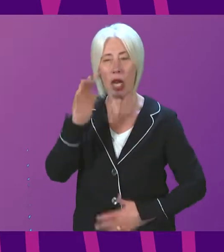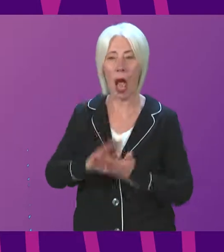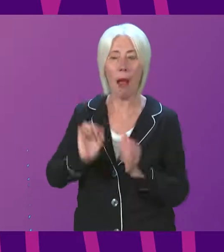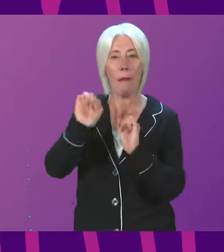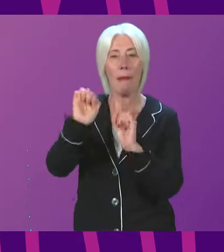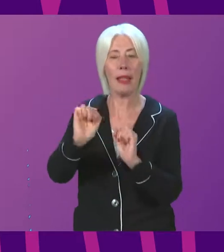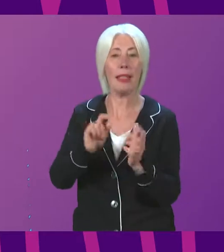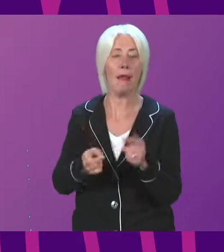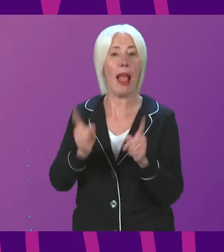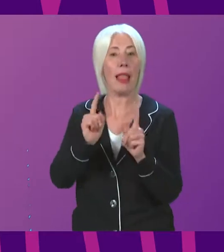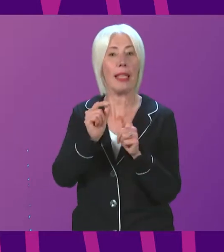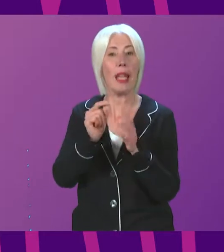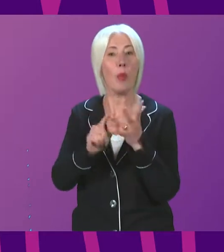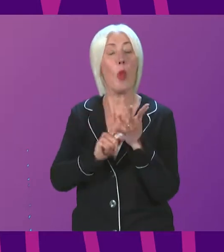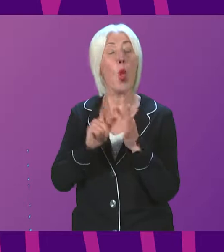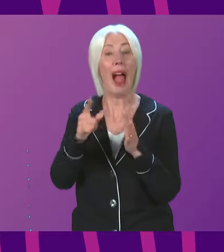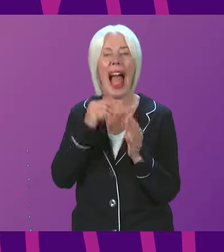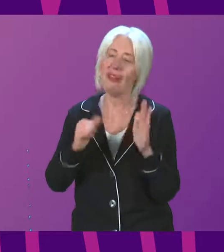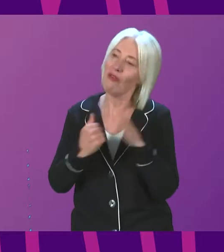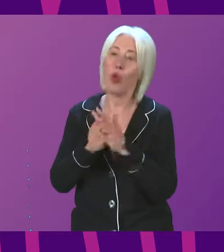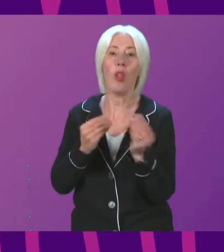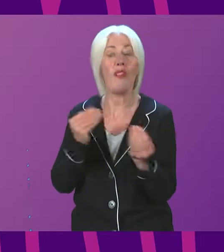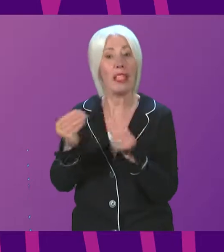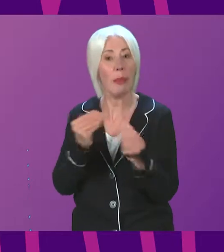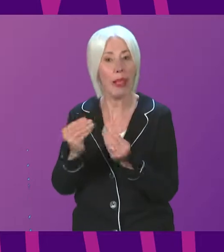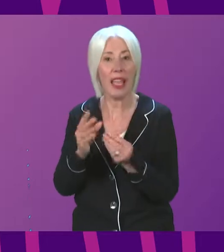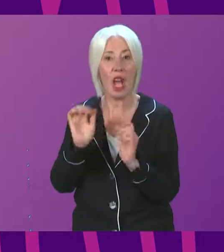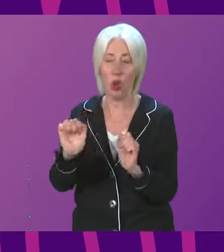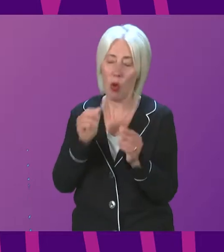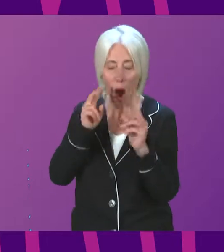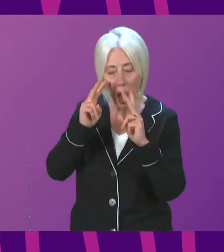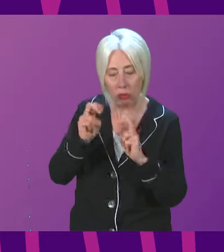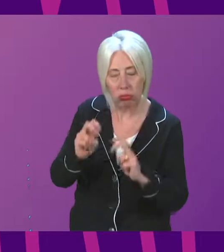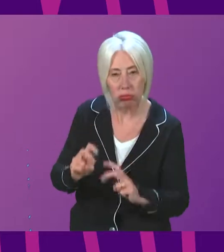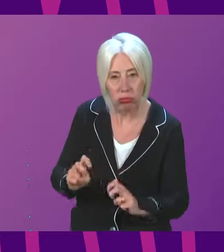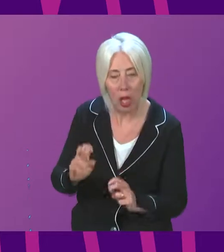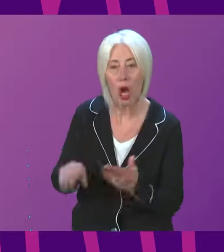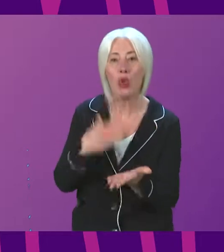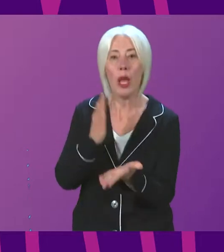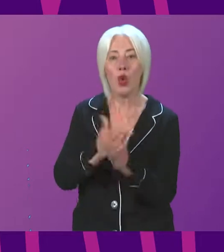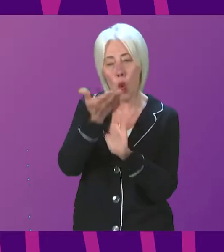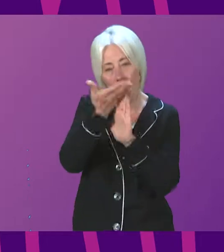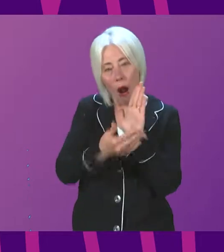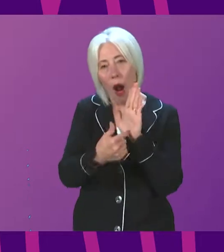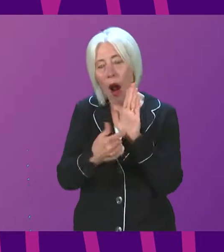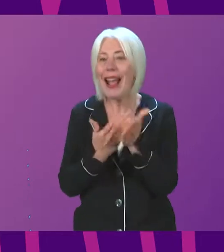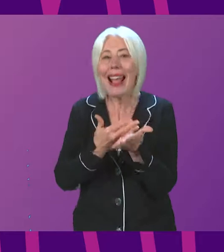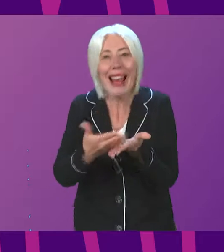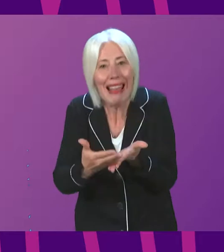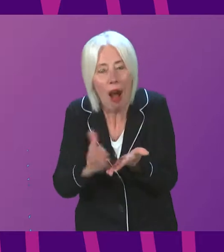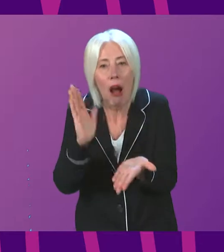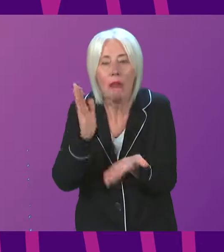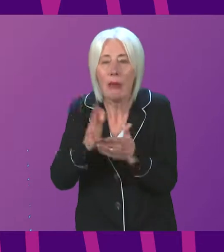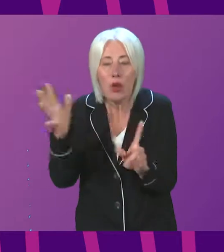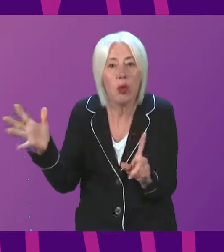flexibility in designing her independent investigations and to ensure the terms of reference were clear in accomplishing the